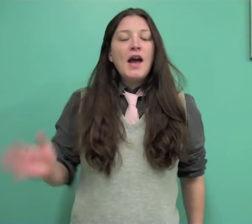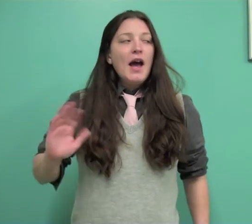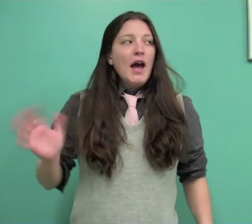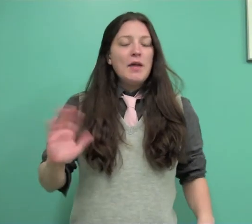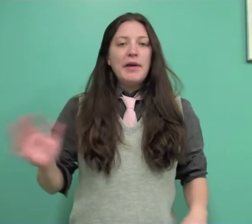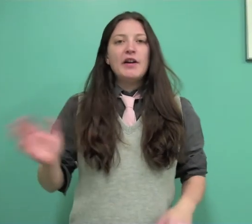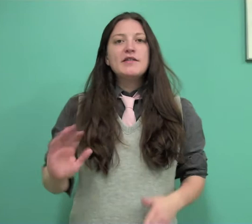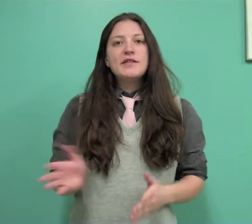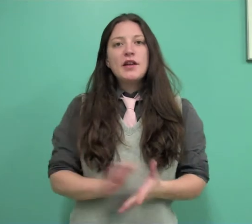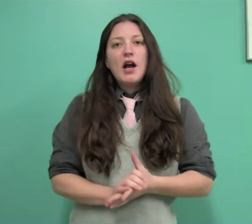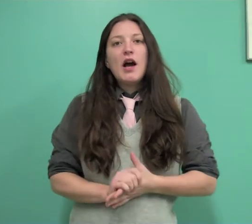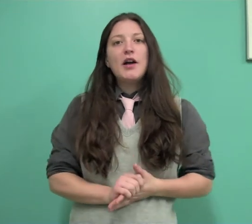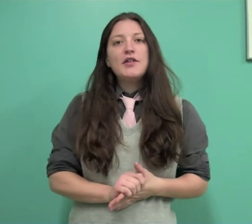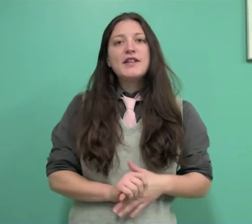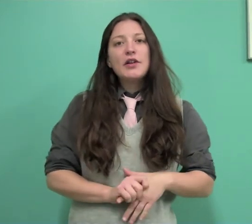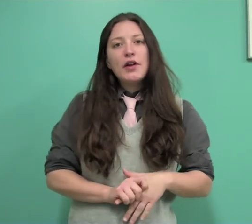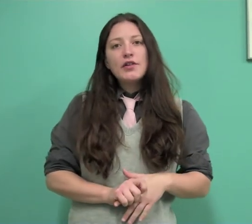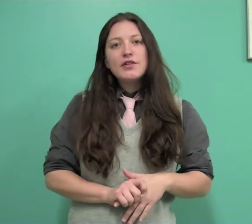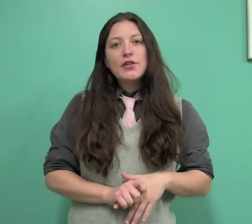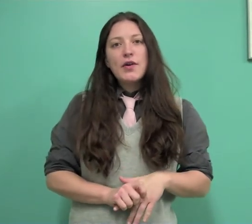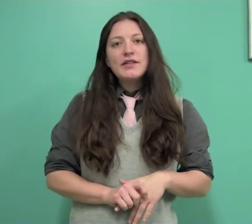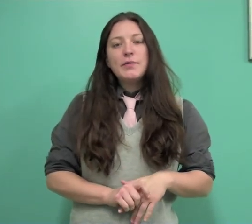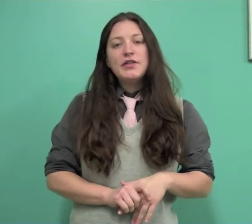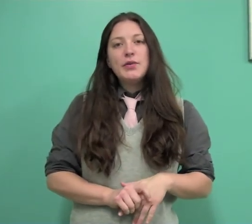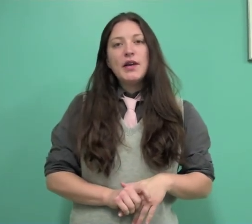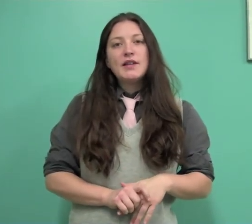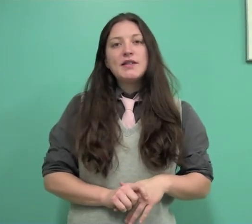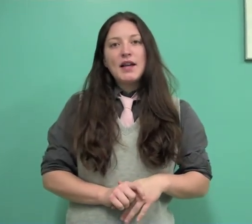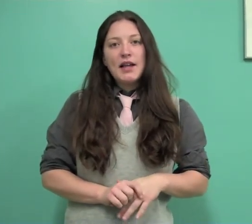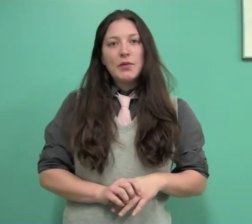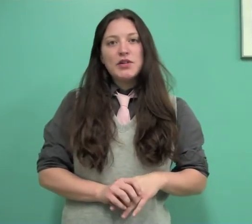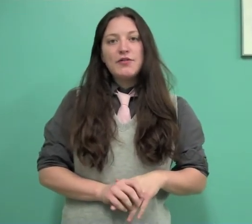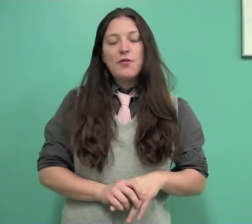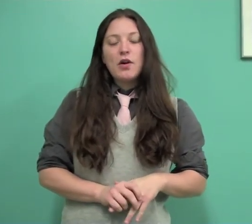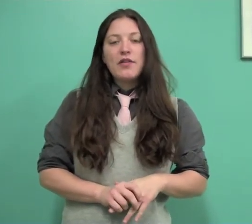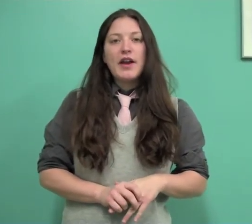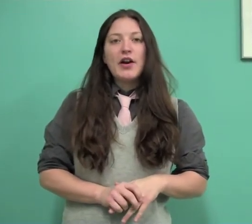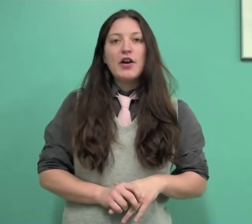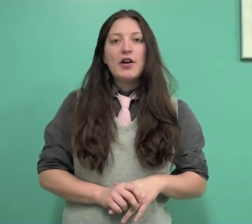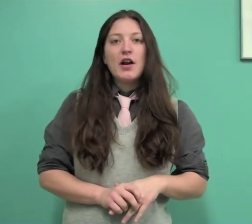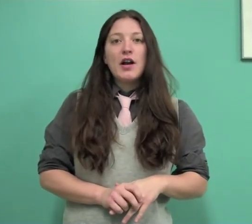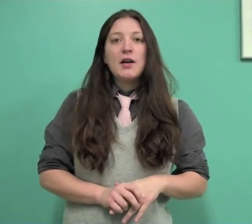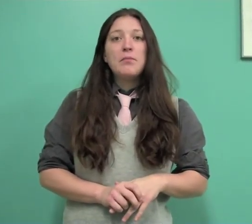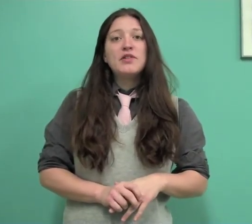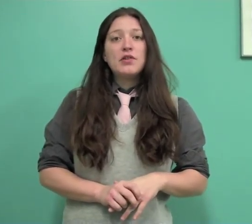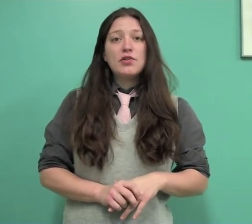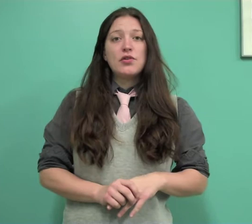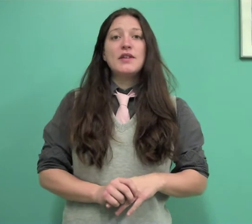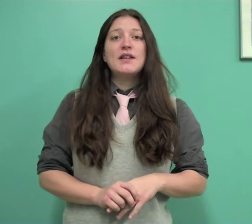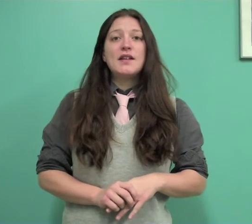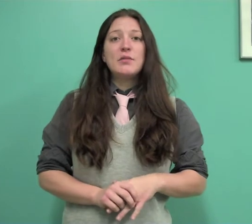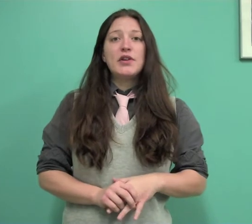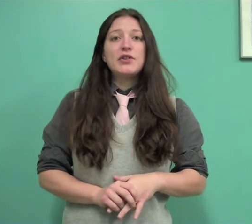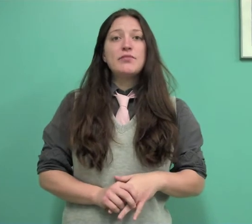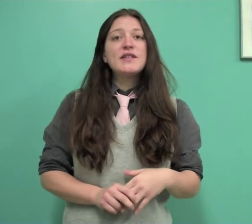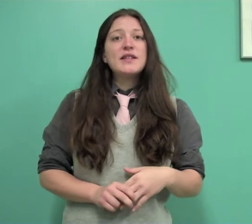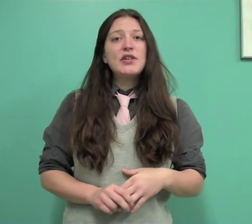Hi parents! The second graders are going to be doing sign language for their Multicultural Night Celebration presentation